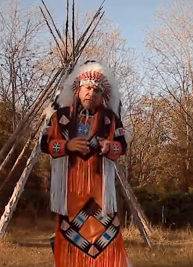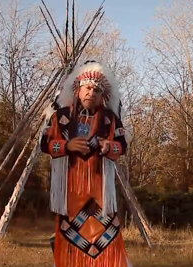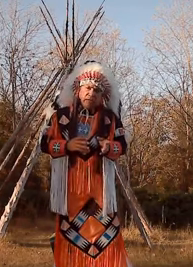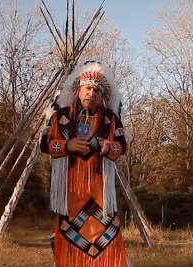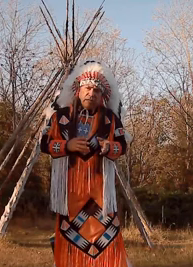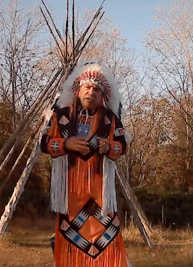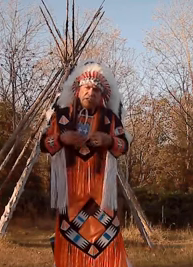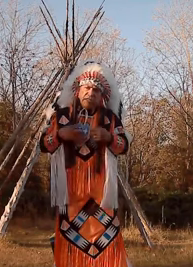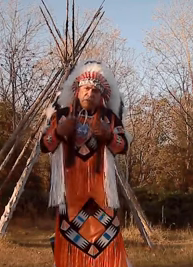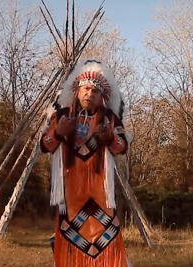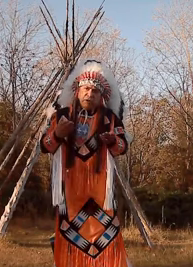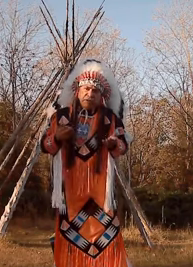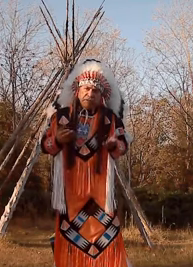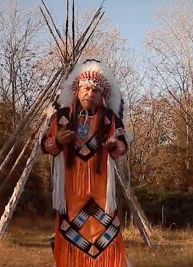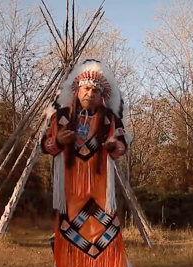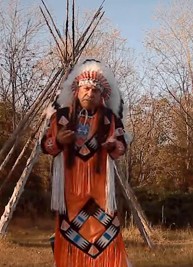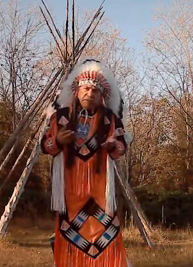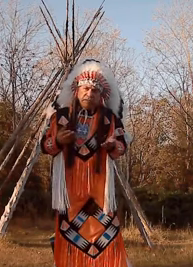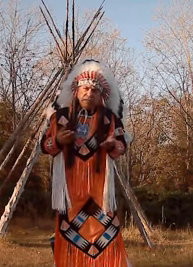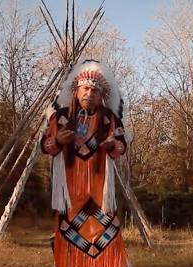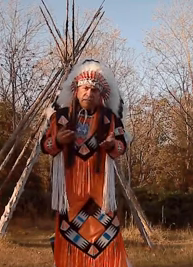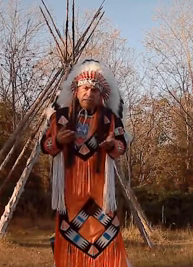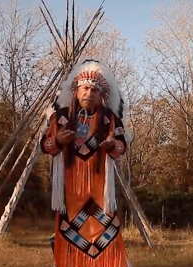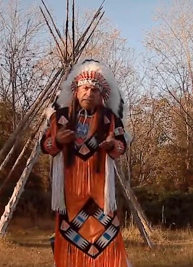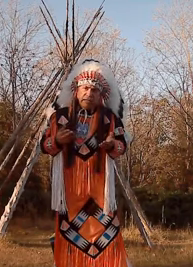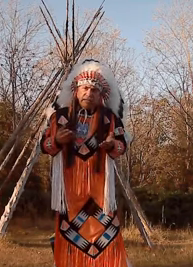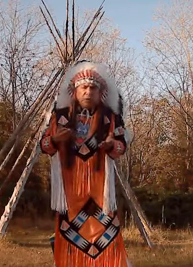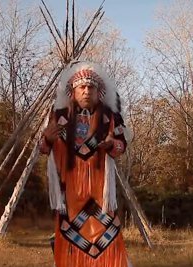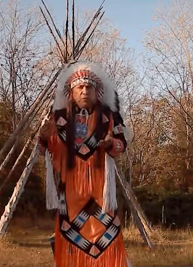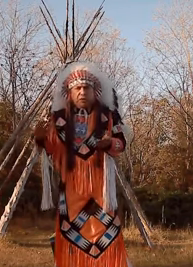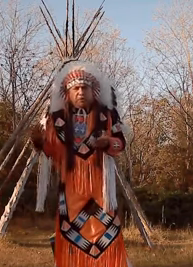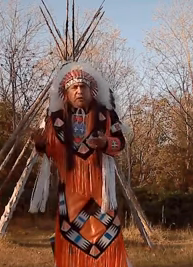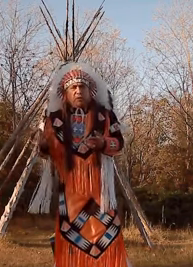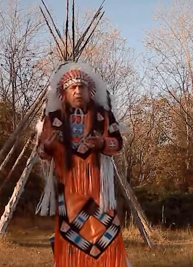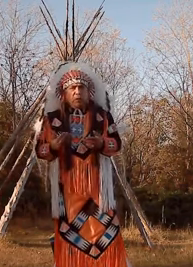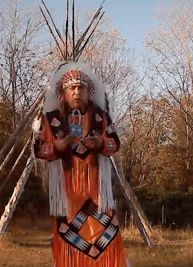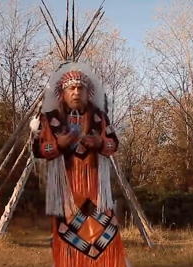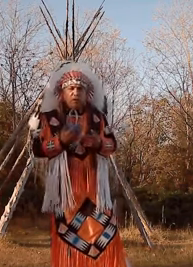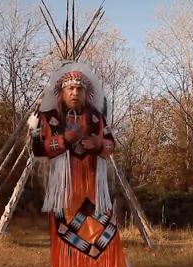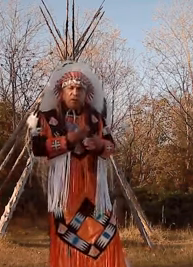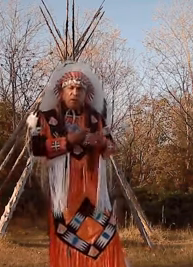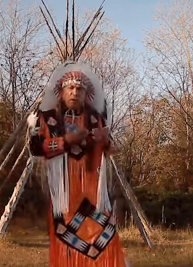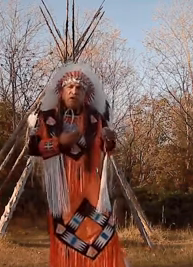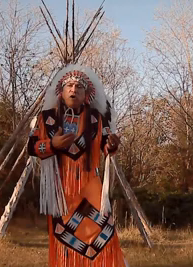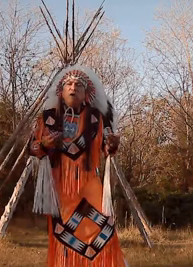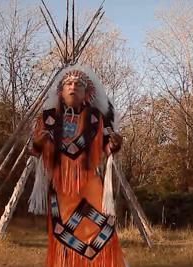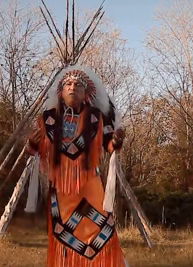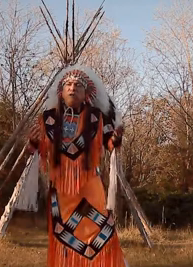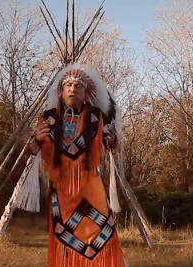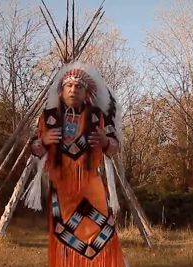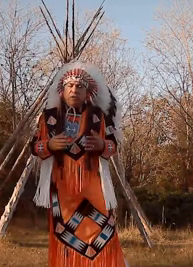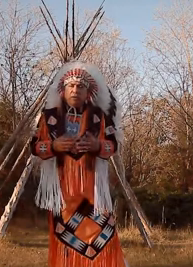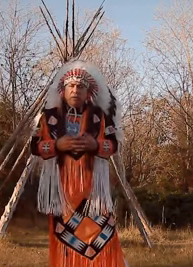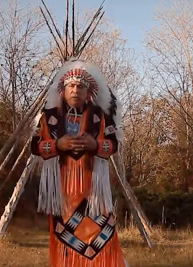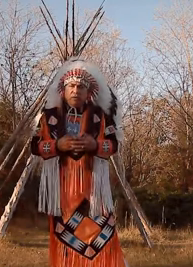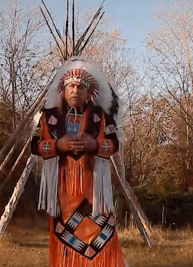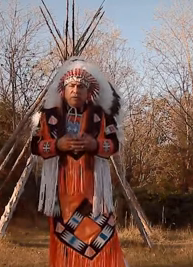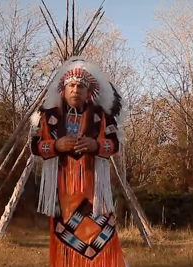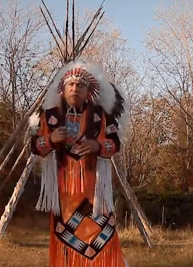I want to see it flourish. And so, this month, I want all of our young people to be